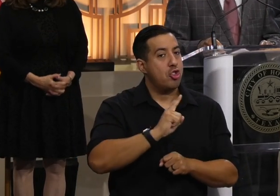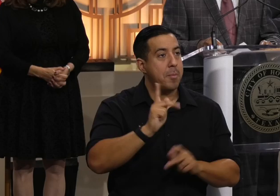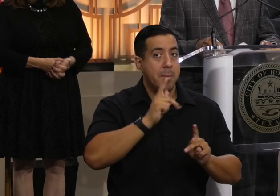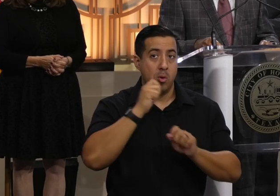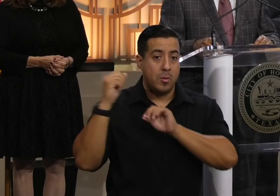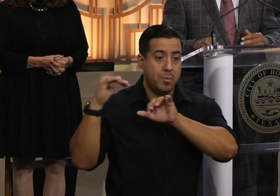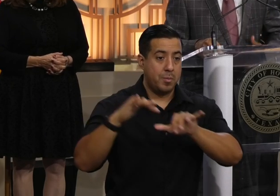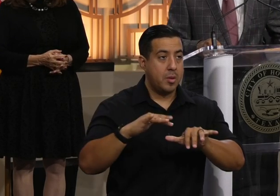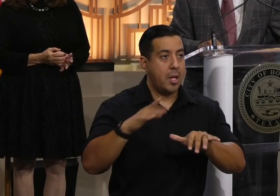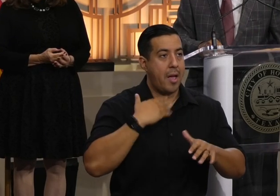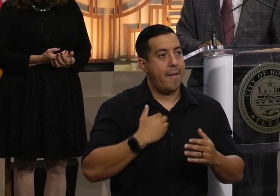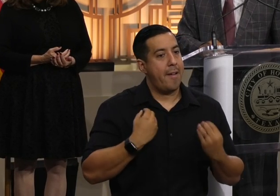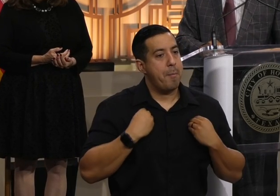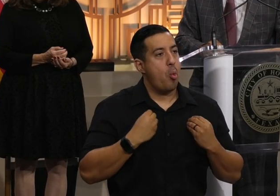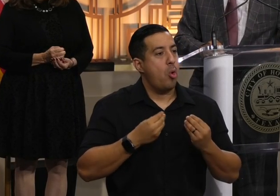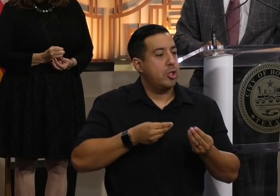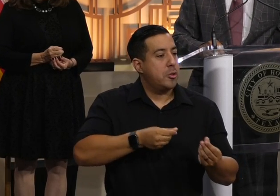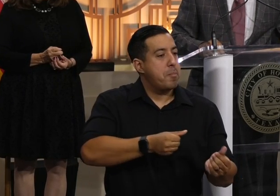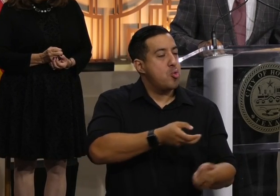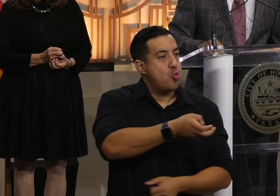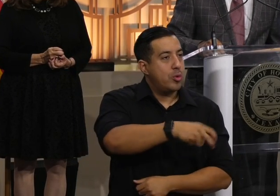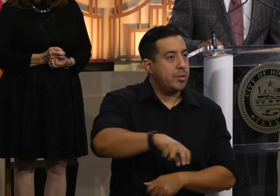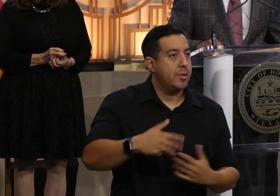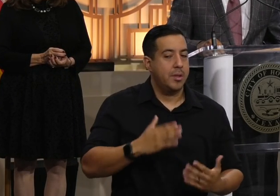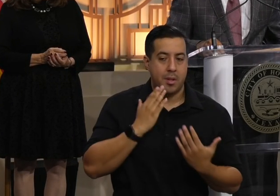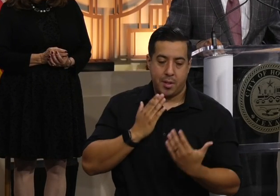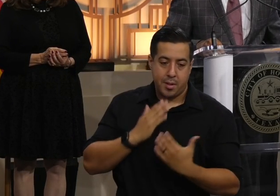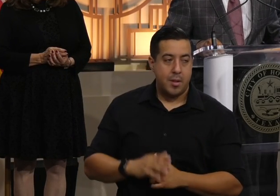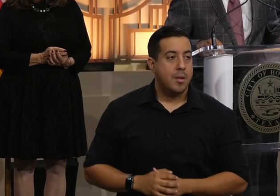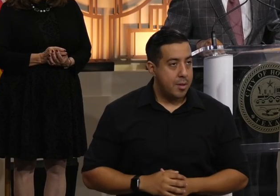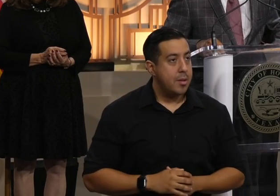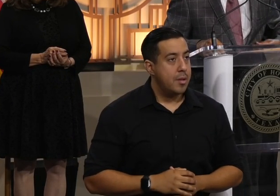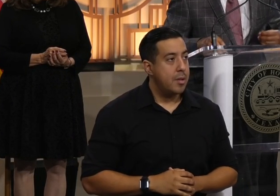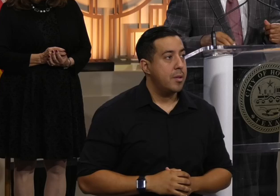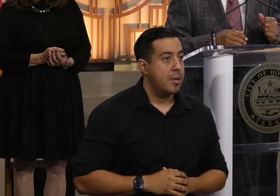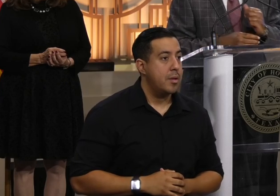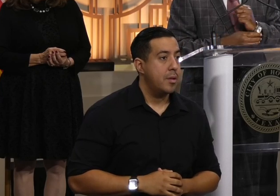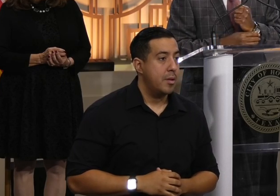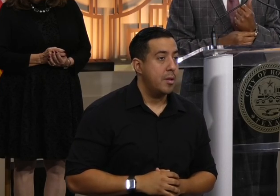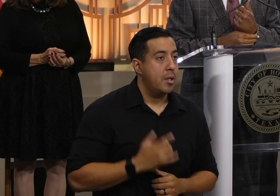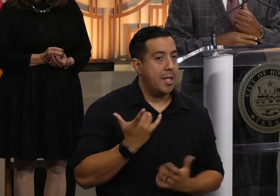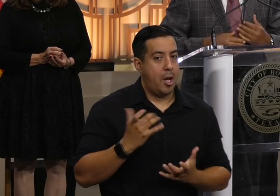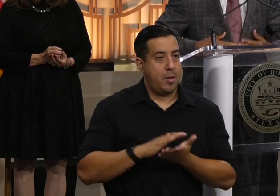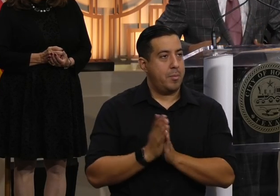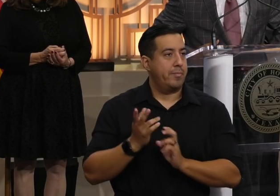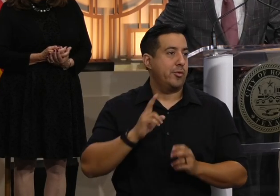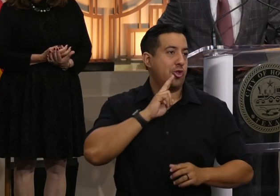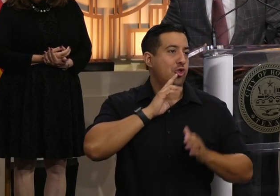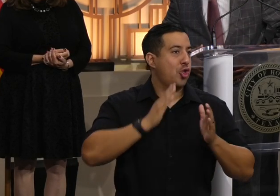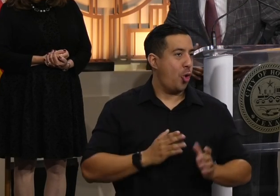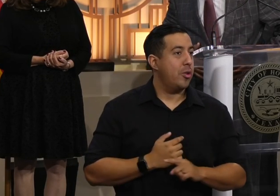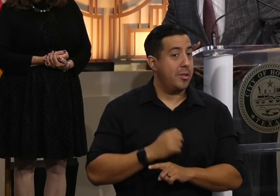refugee families have a smooth resettlement transition. And I'm glad to have you be a Houstonian. And,